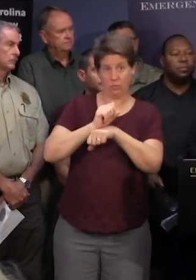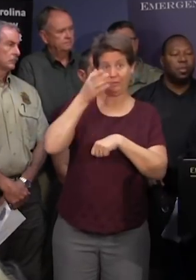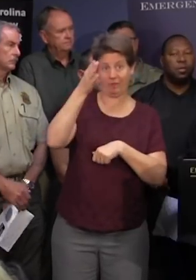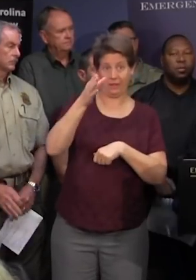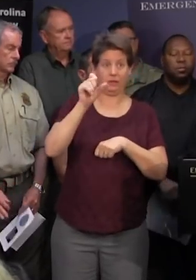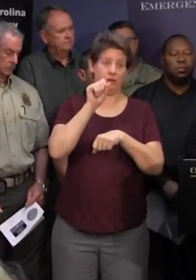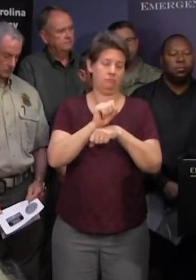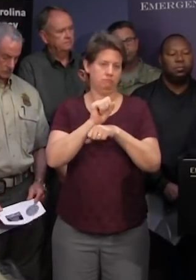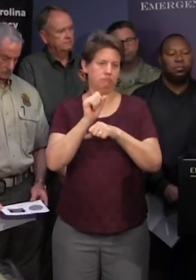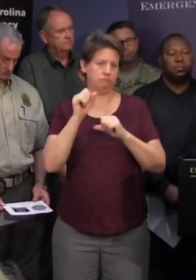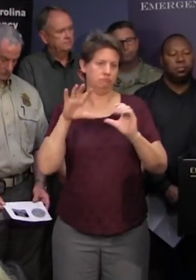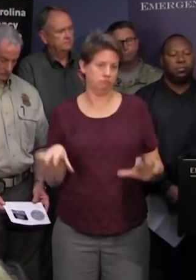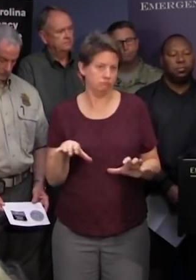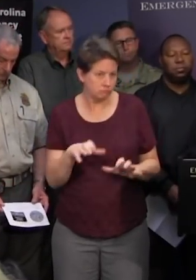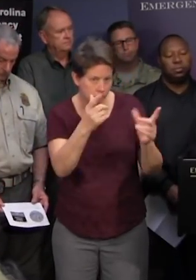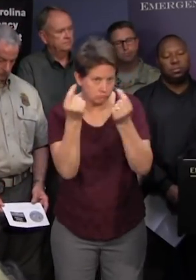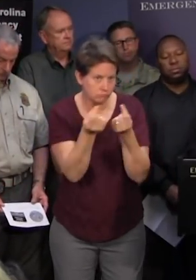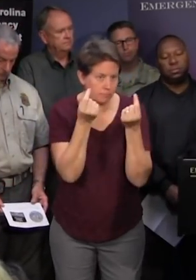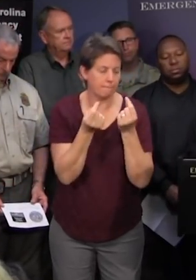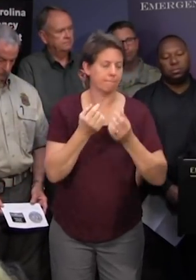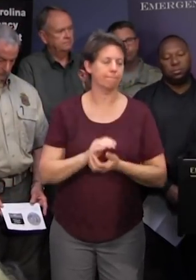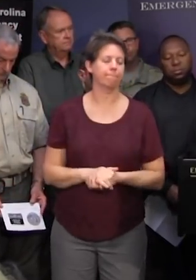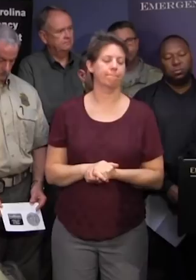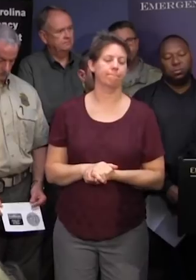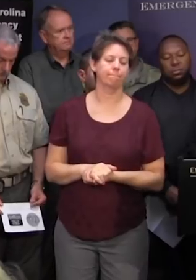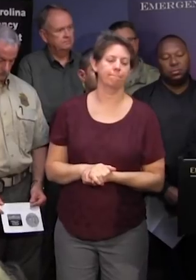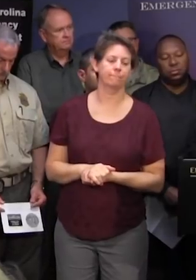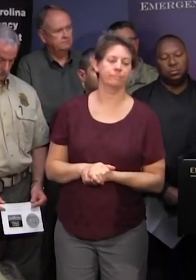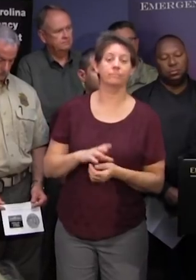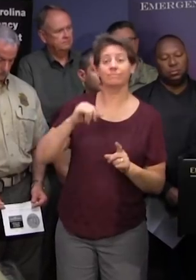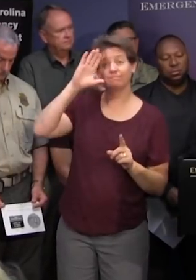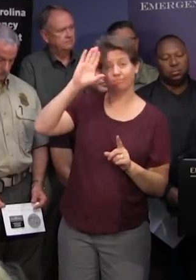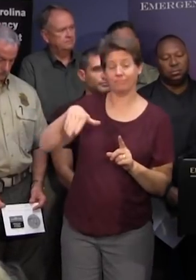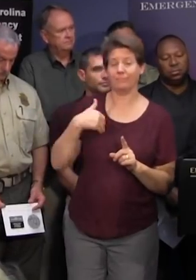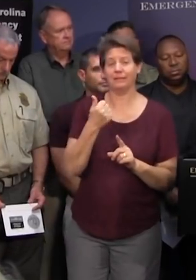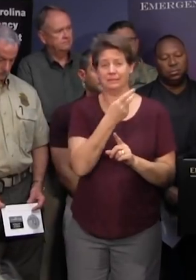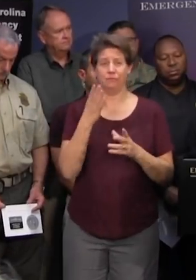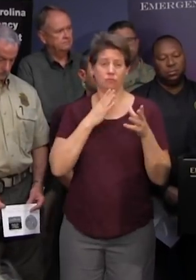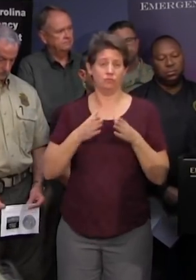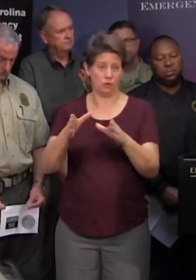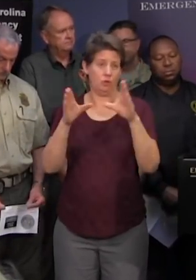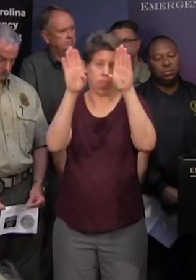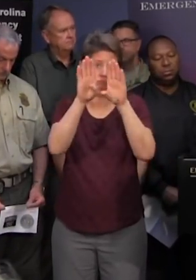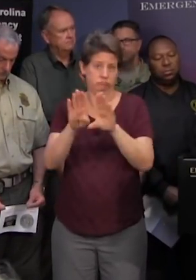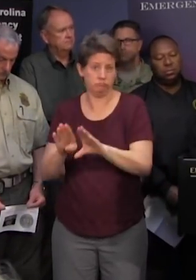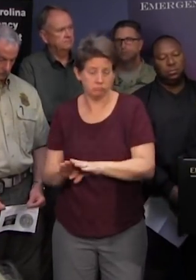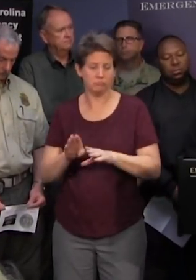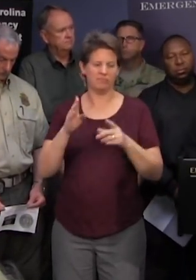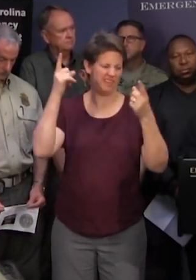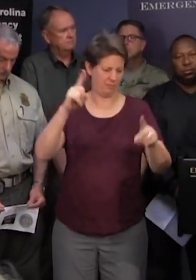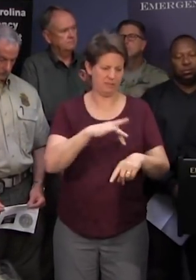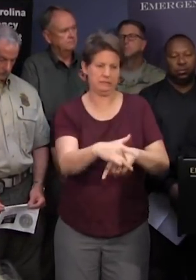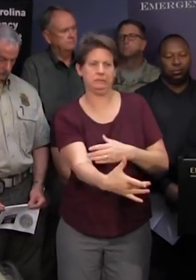working this event as you i'm sure are aware that we had several road closures that have happened this morning late early this